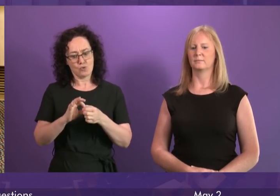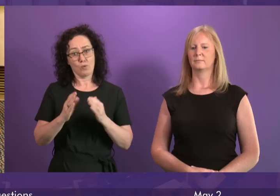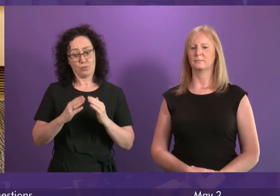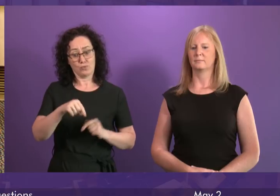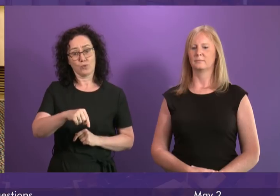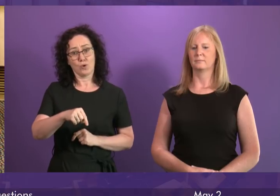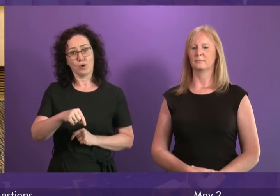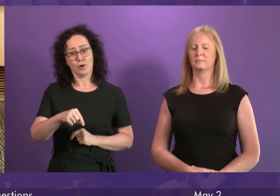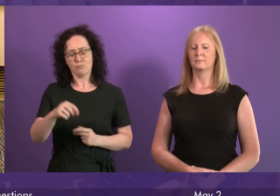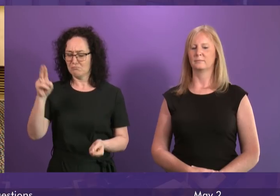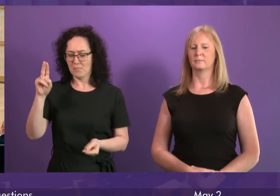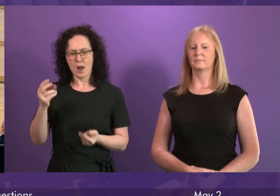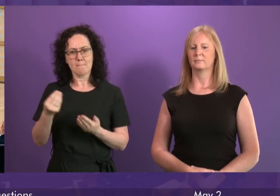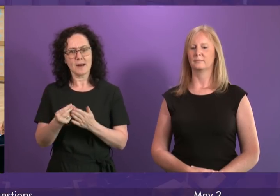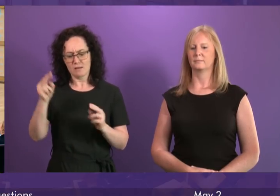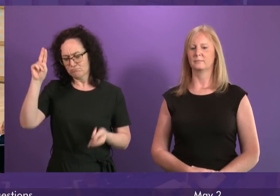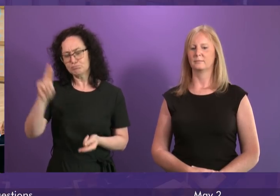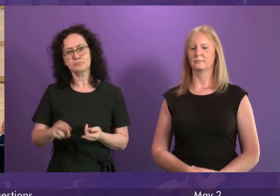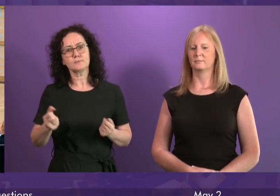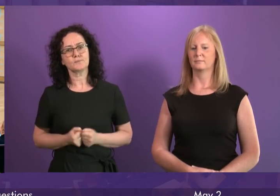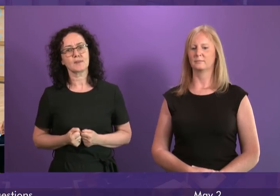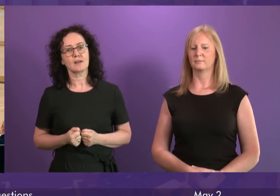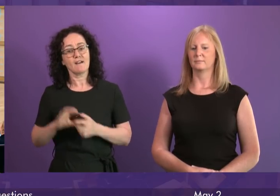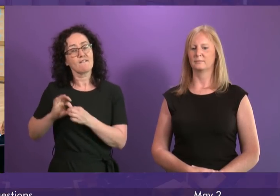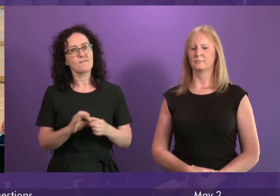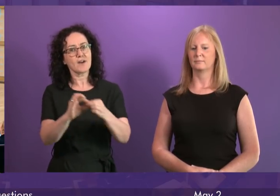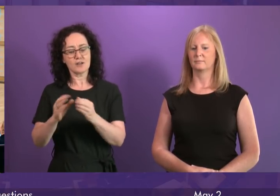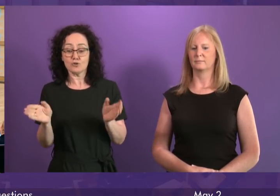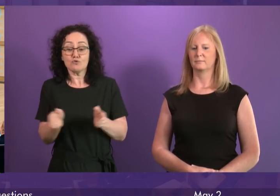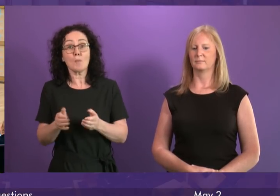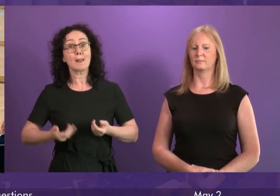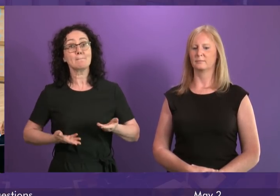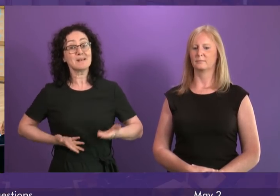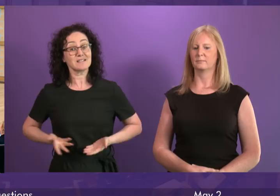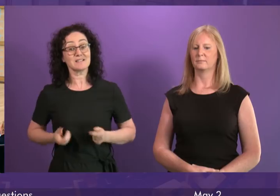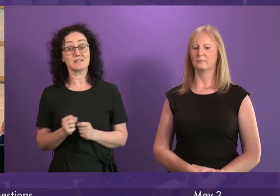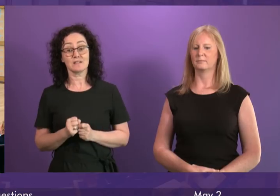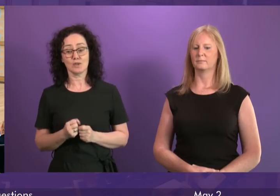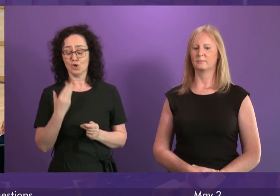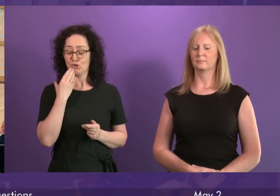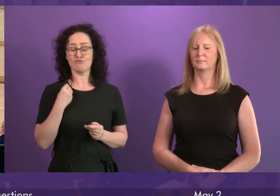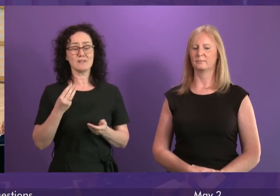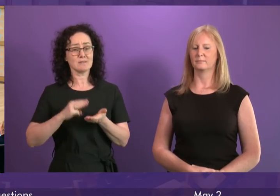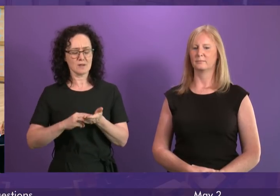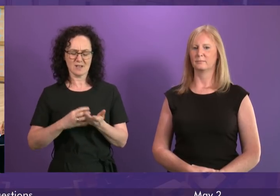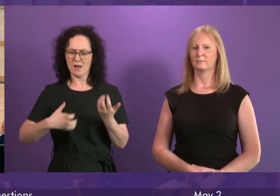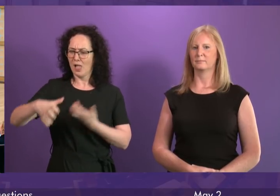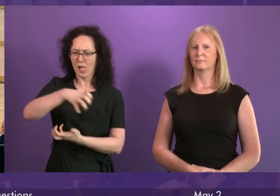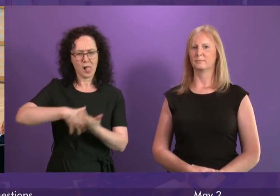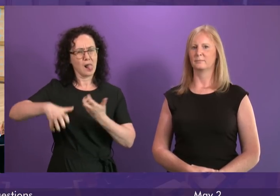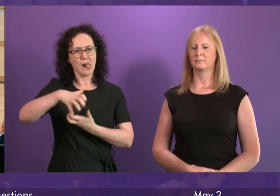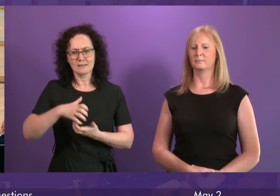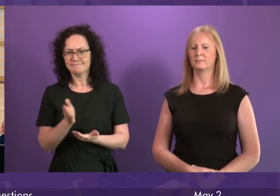as a result of Brexit. The Federation of Small Businesses, the recent months of turmoil, political uncertainty, economic